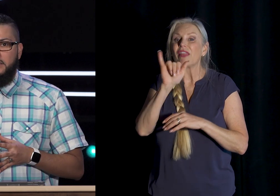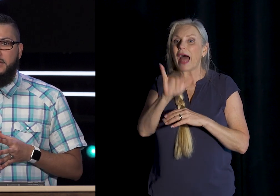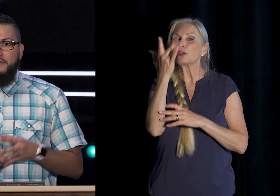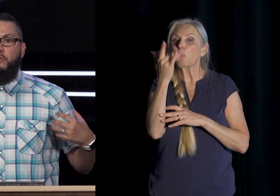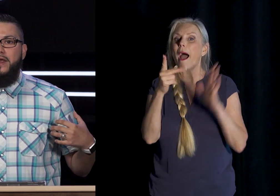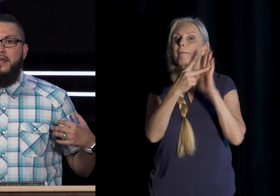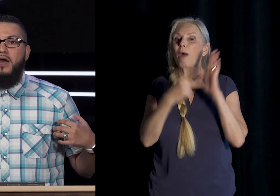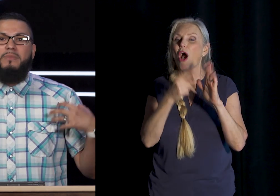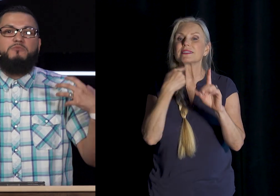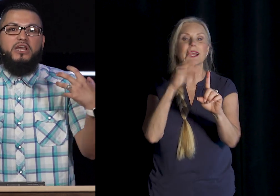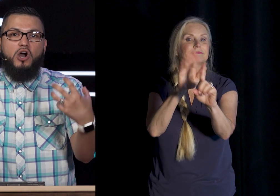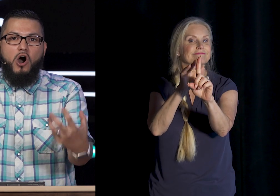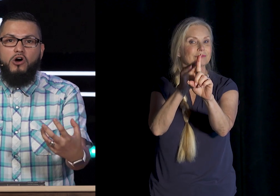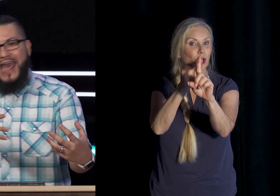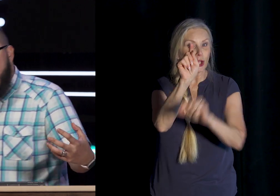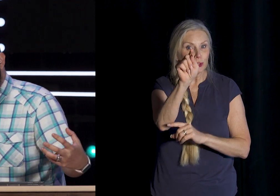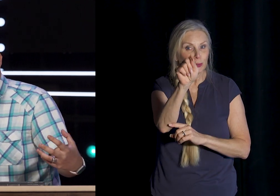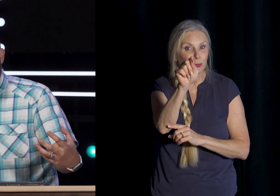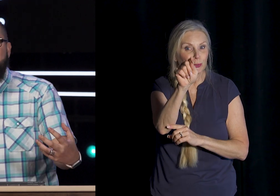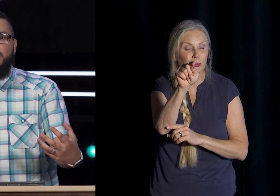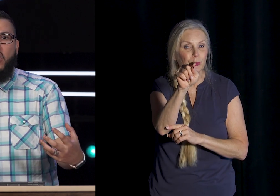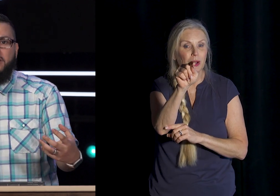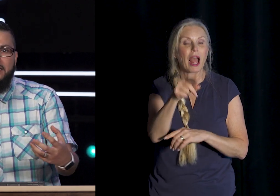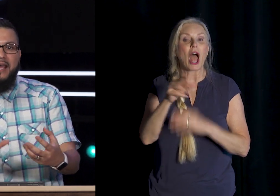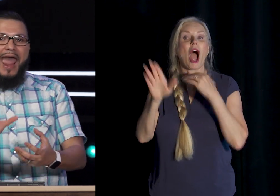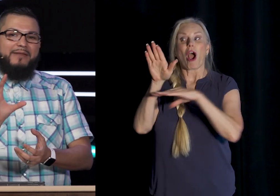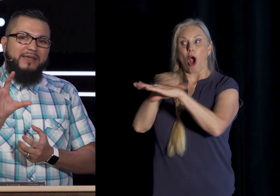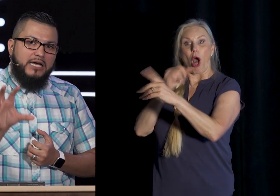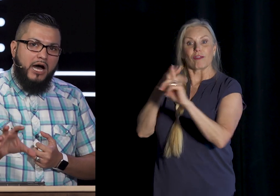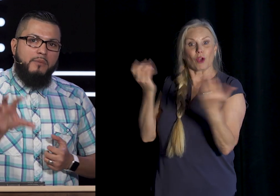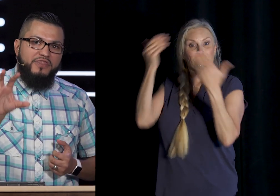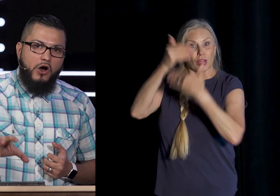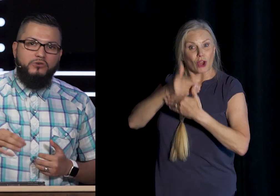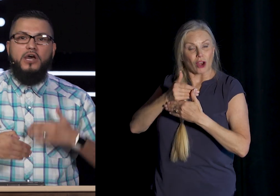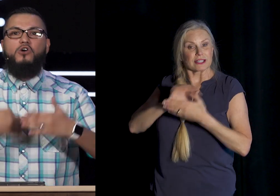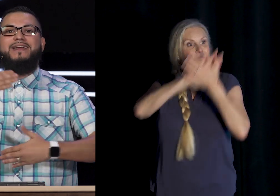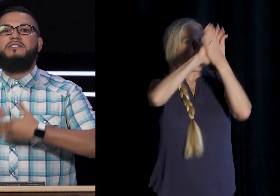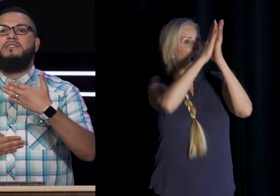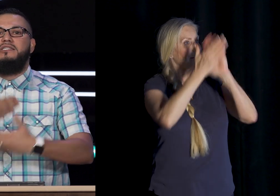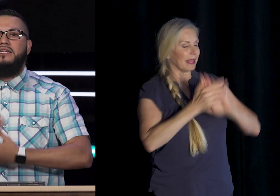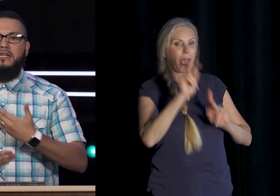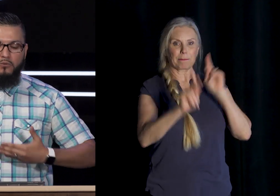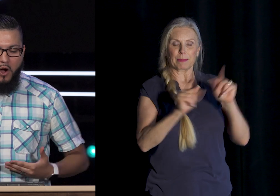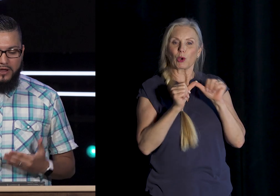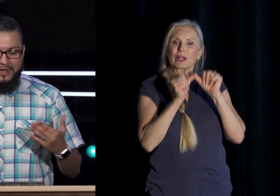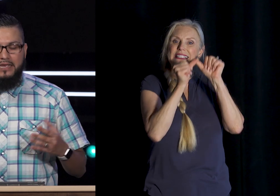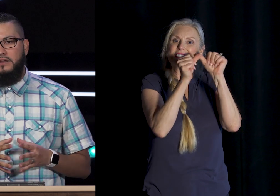Us That we Must be Called Out of Hidden Darkness And become Those who Consistently Walk in The